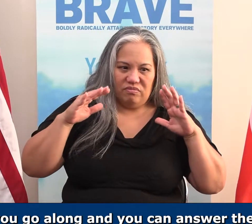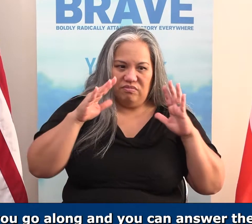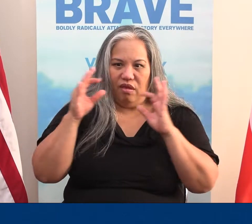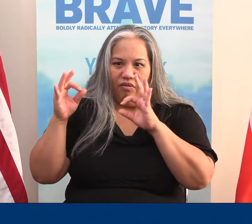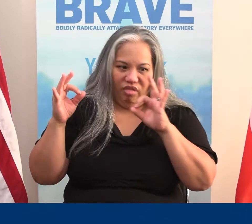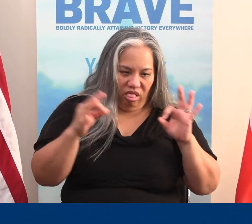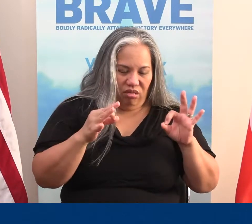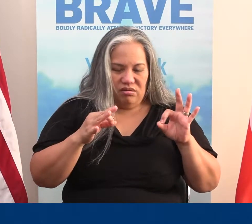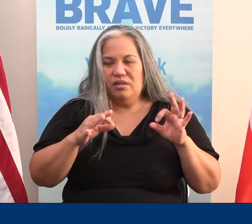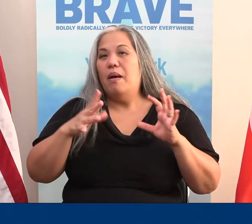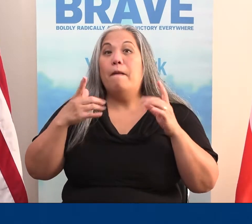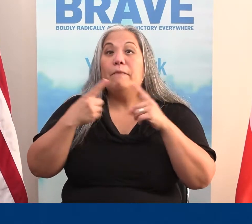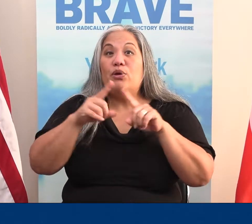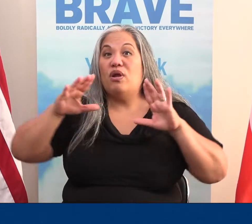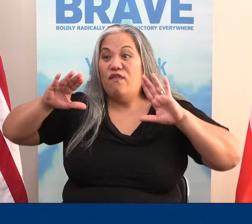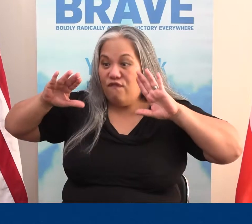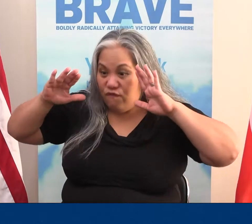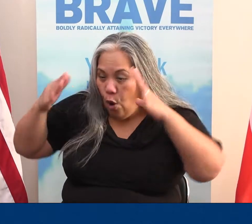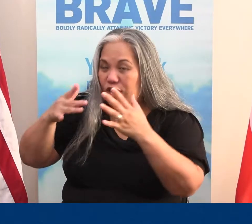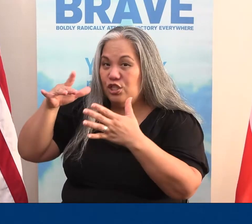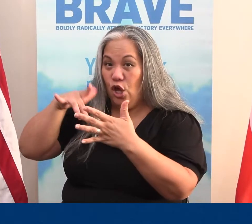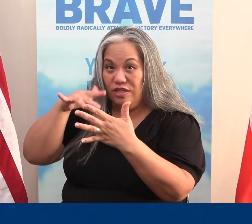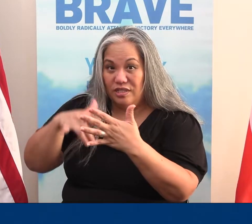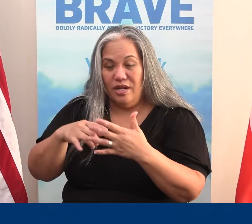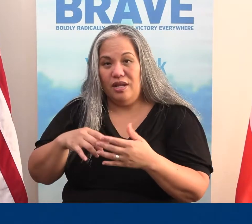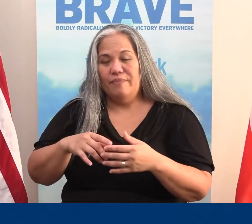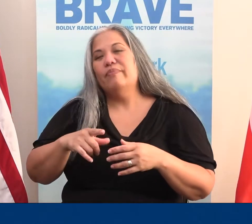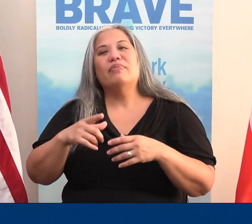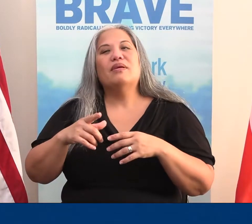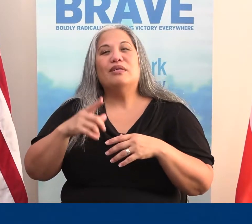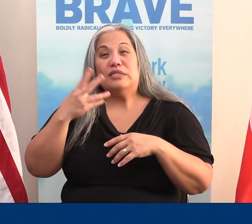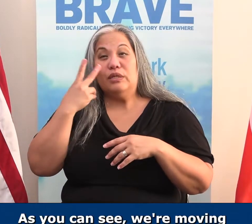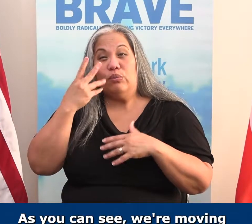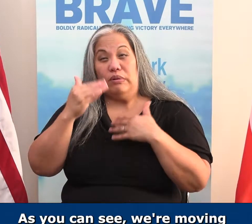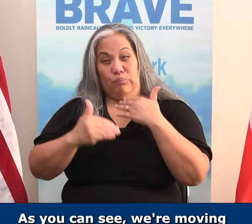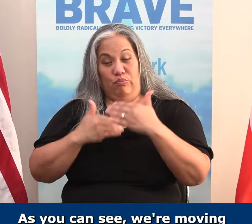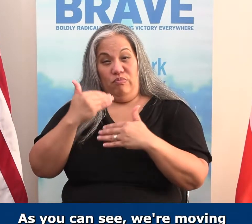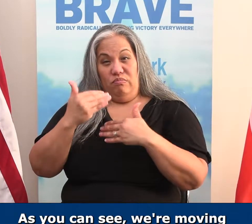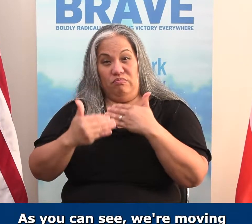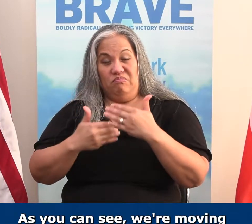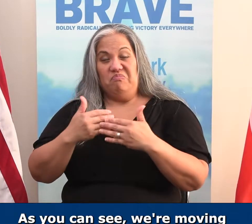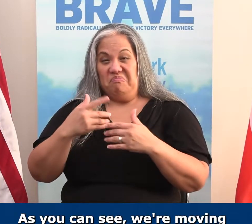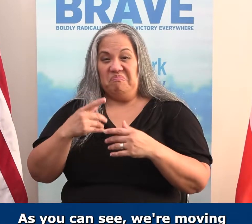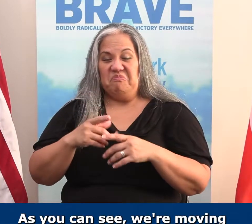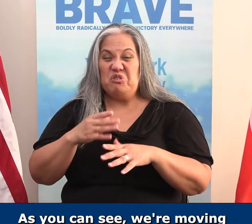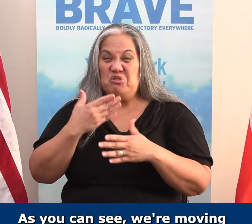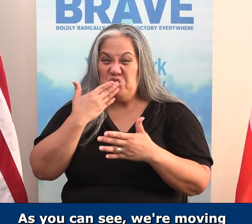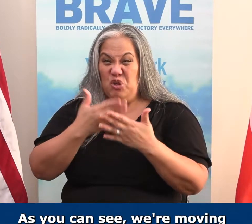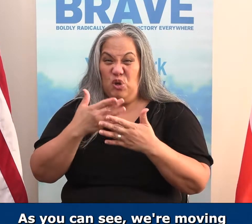bogged down. You want to stay centered in on the study. As you can see, we're moving at a good clip right here.